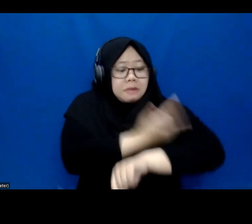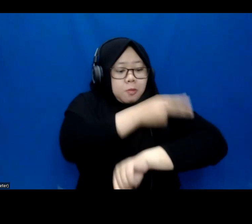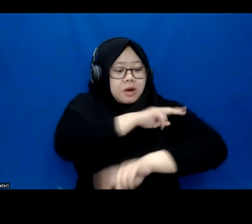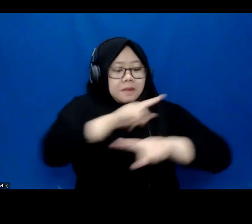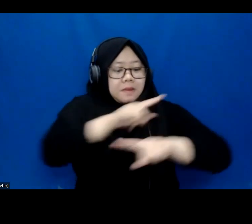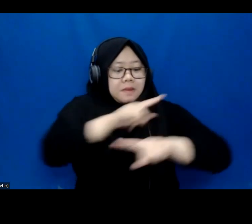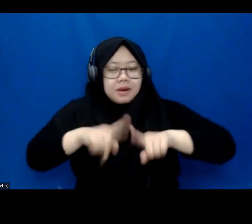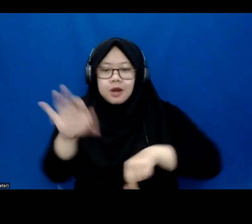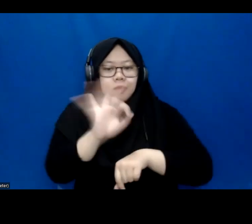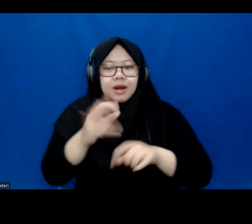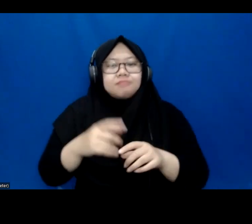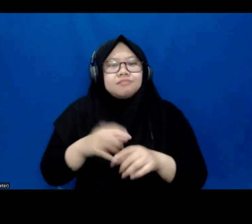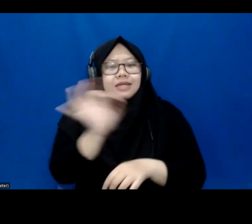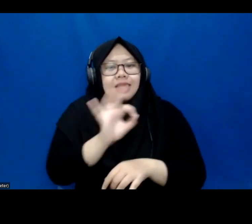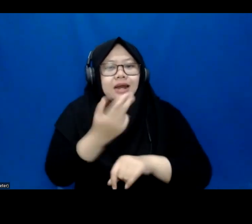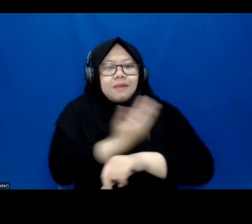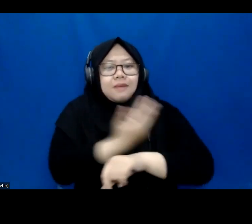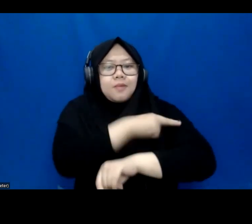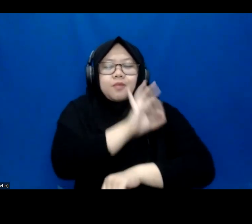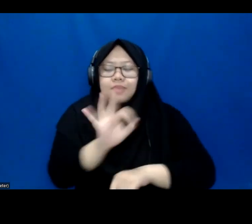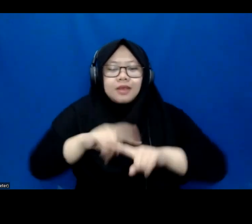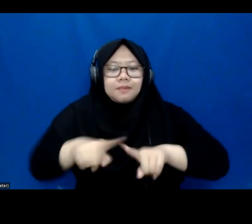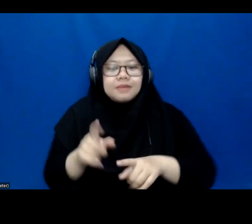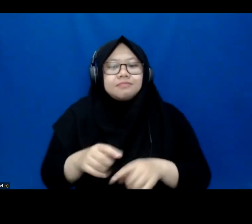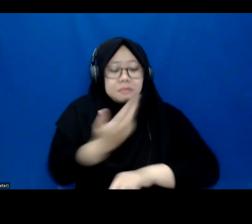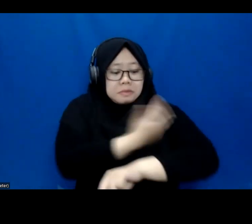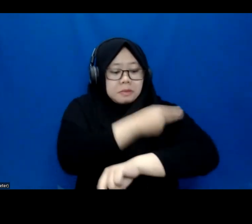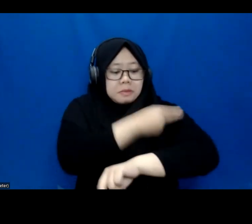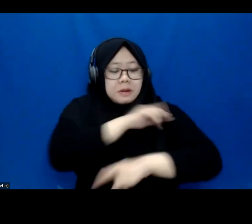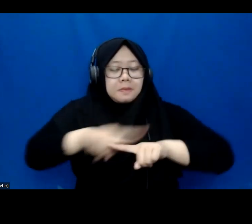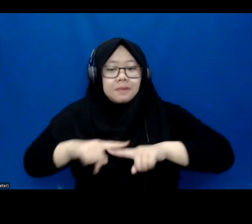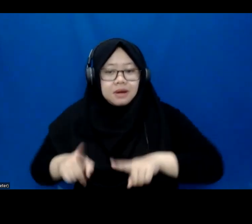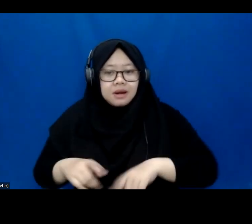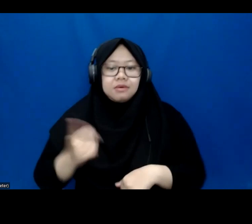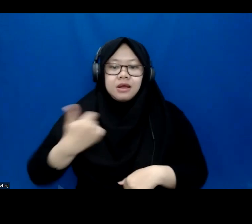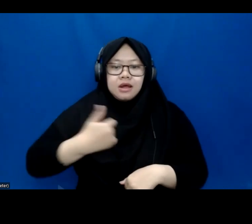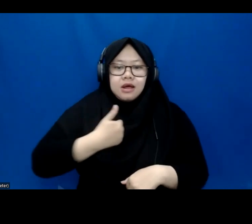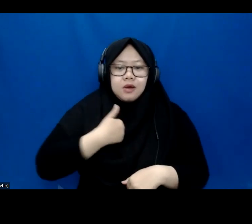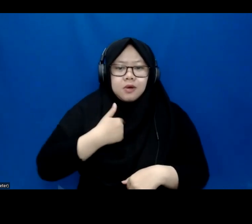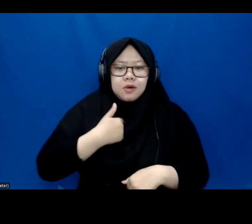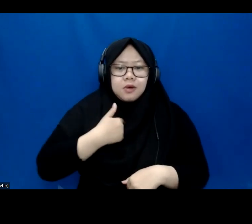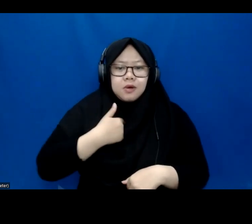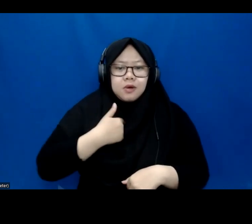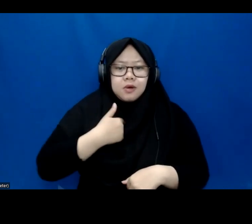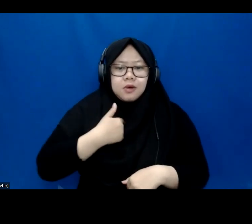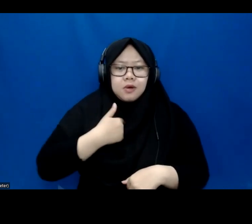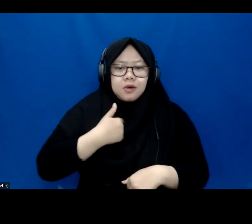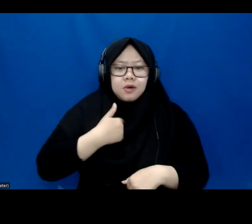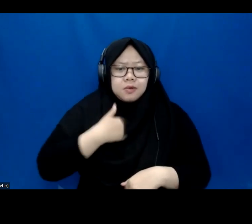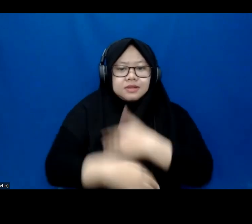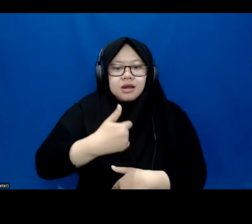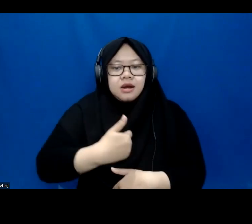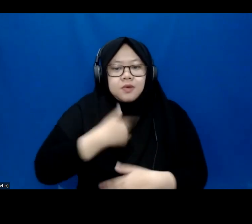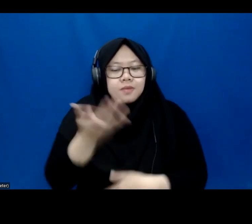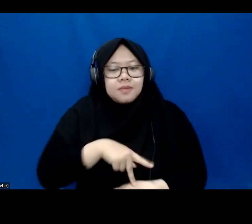even if, I mean, I'm someone with a disability and I own it, right? But I do believe that